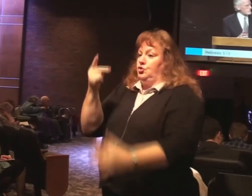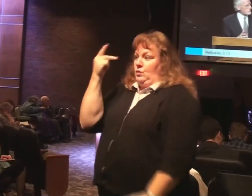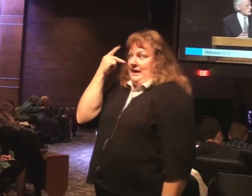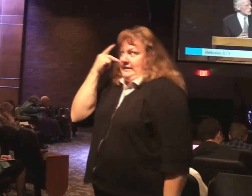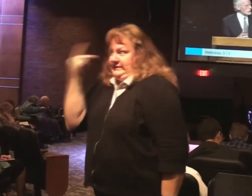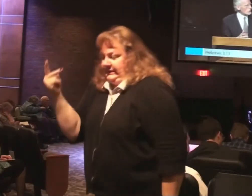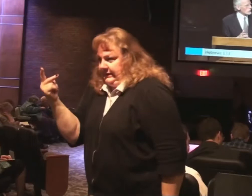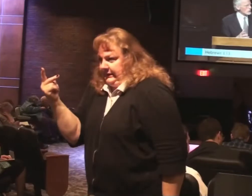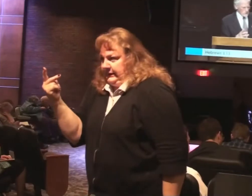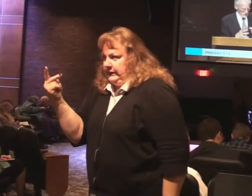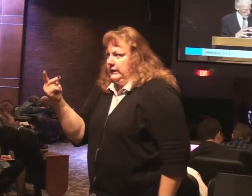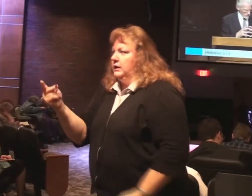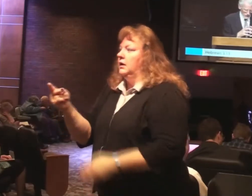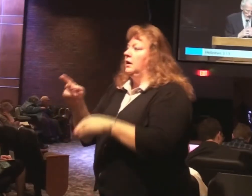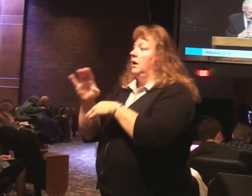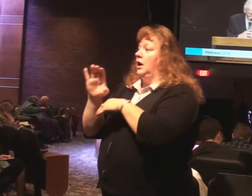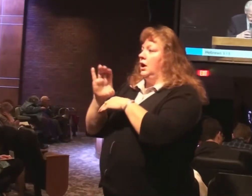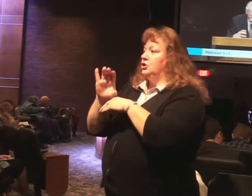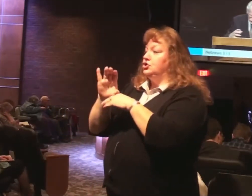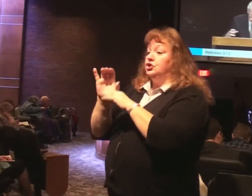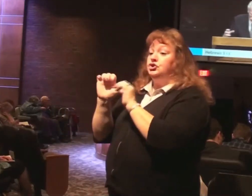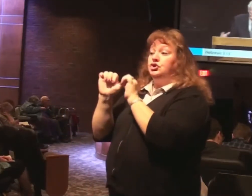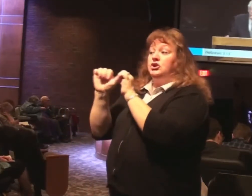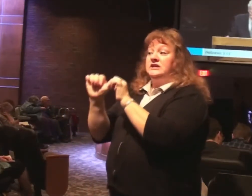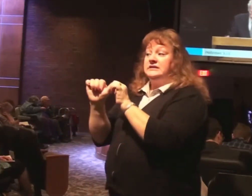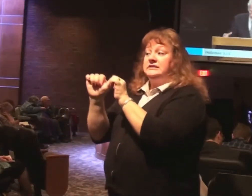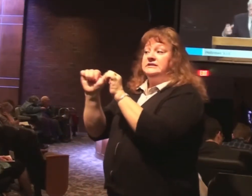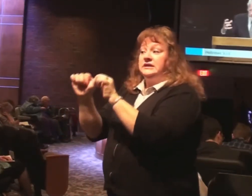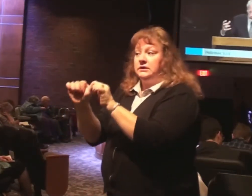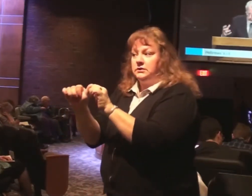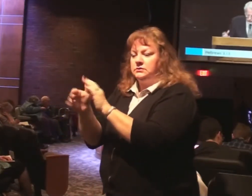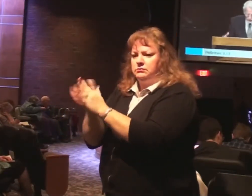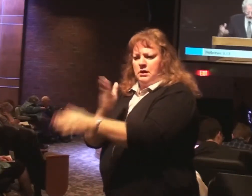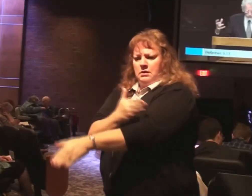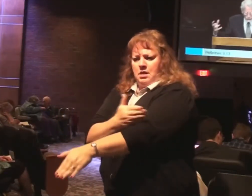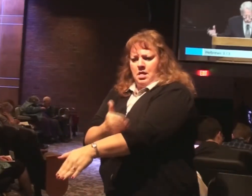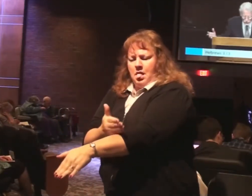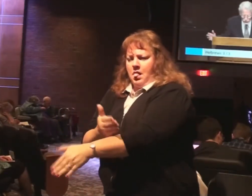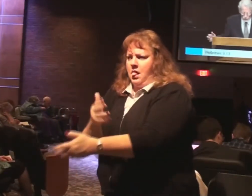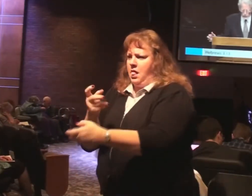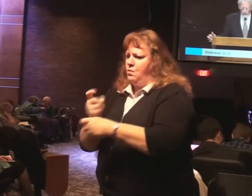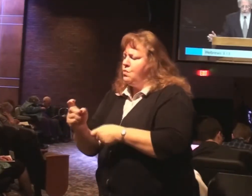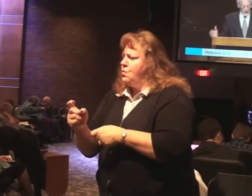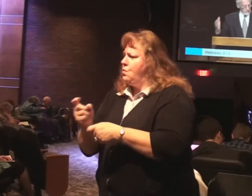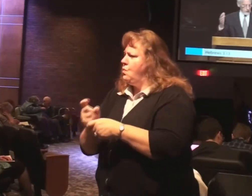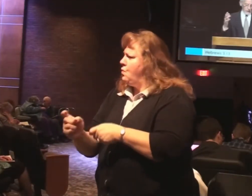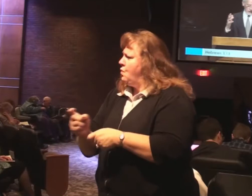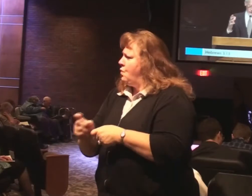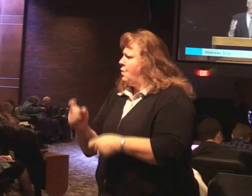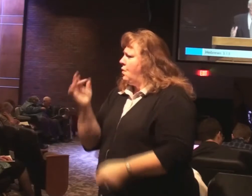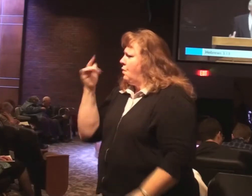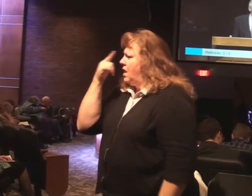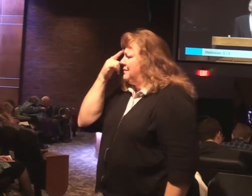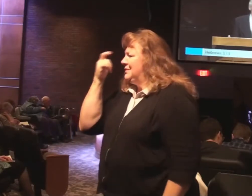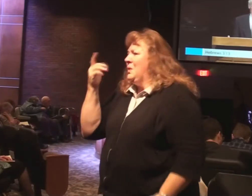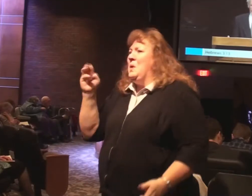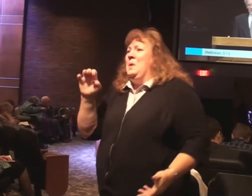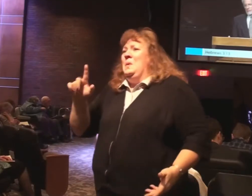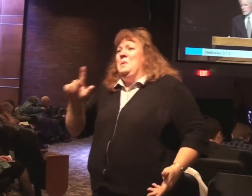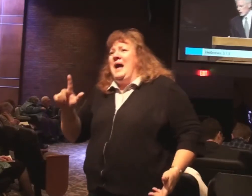The church continues to be corrupted and defiled. And destroyed. Because well. I think they